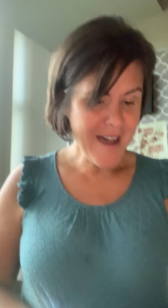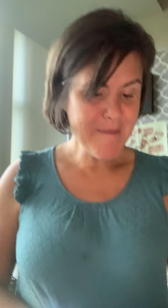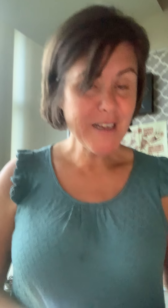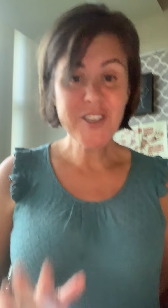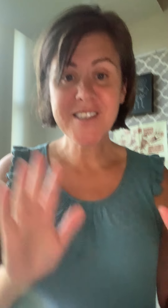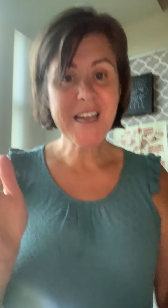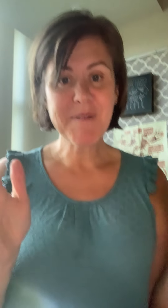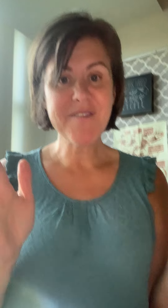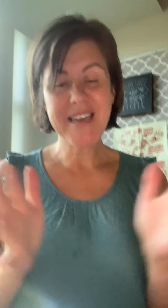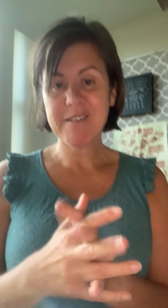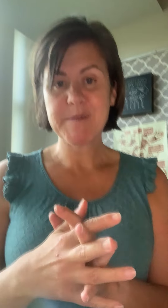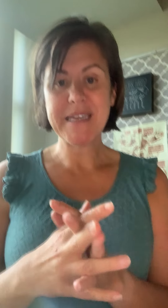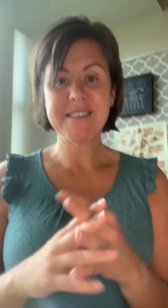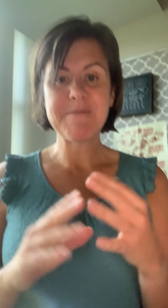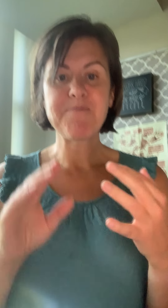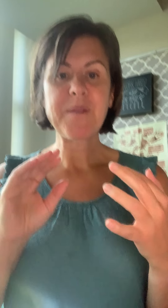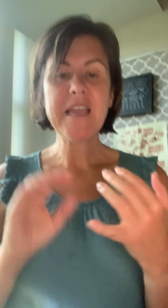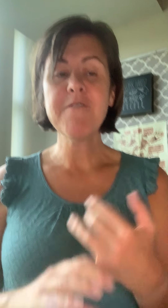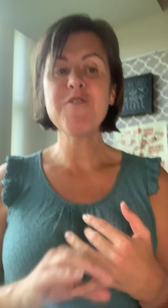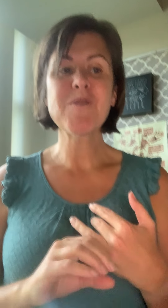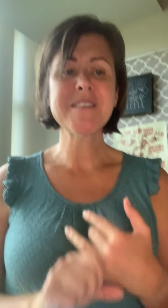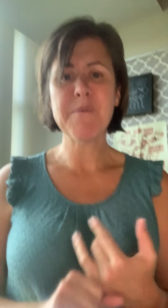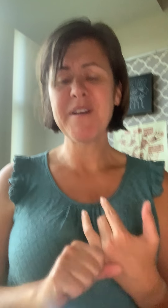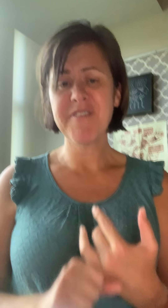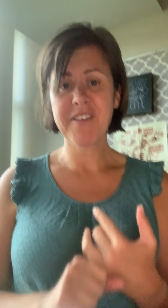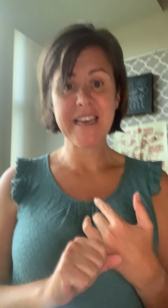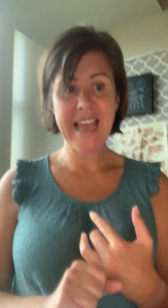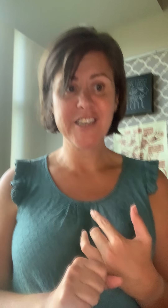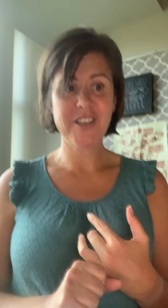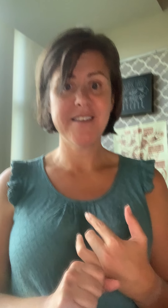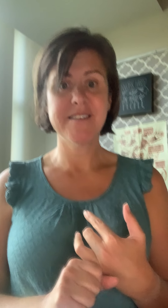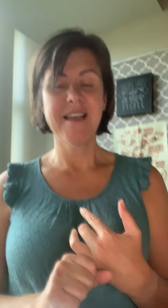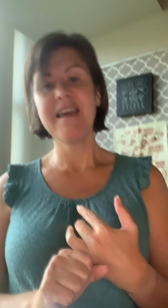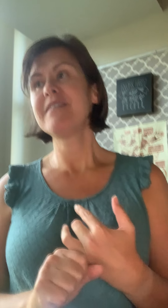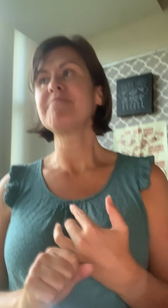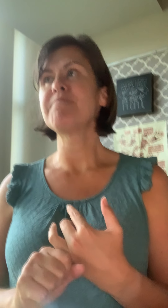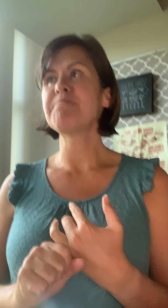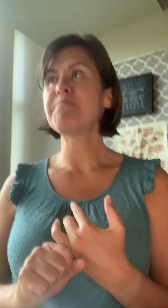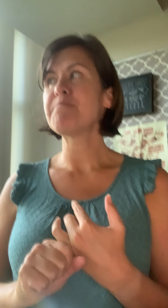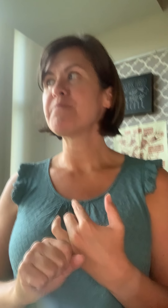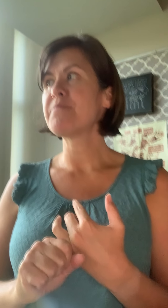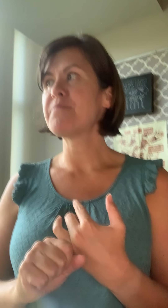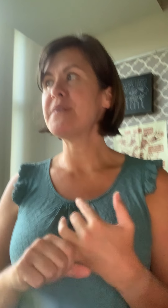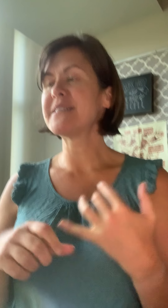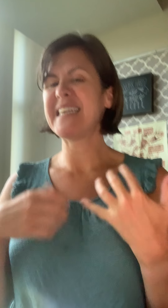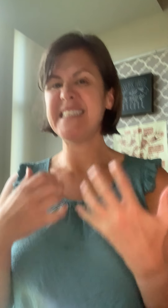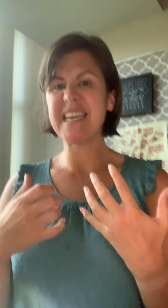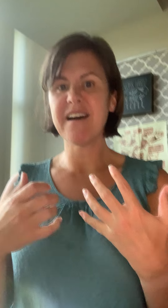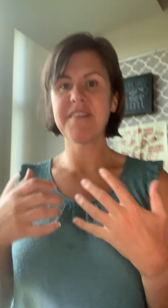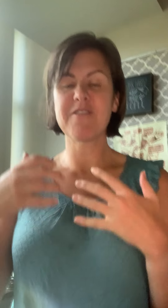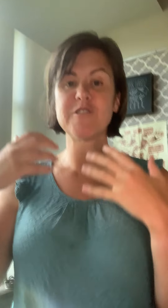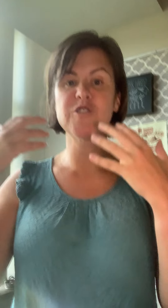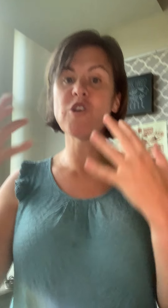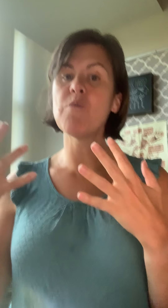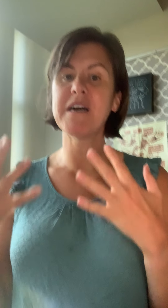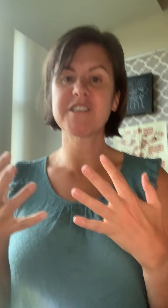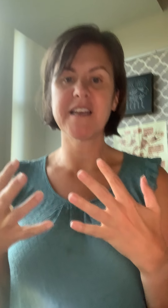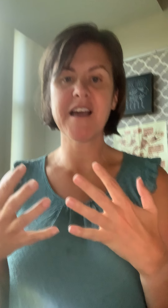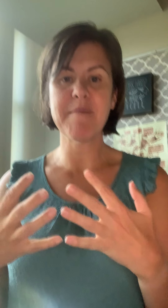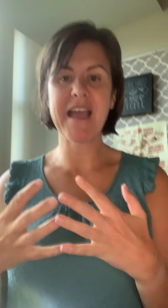Just a couple of announcements. If you are someone feeling anxious and this idea that there's so much going to come at